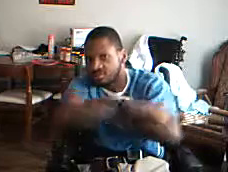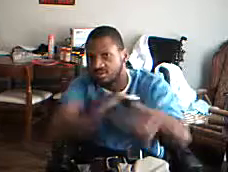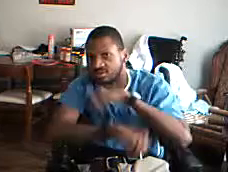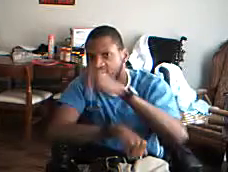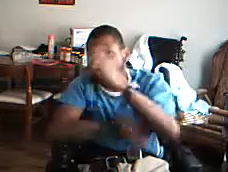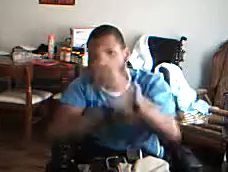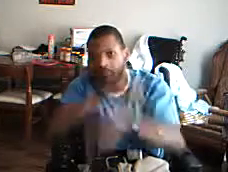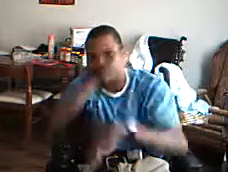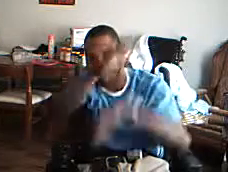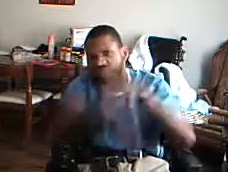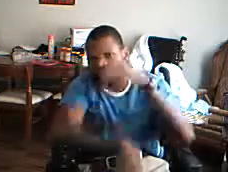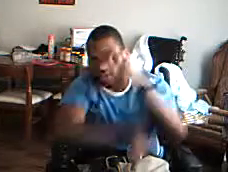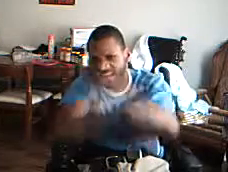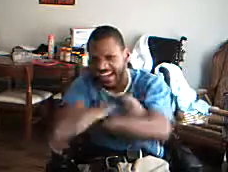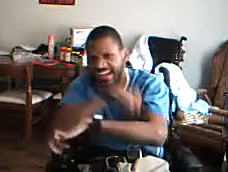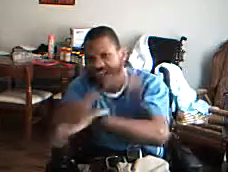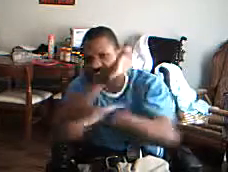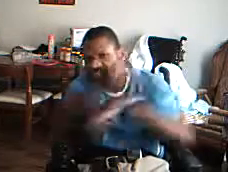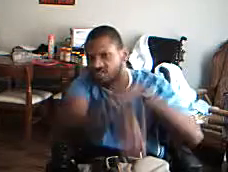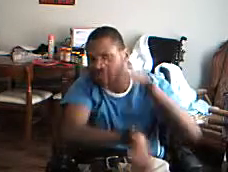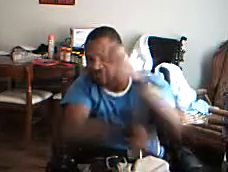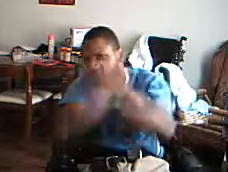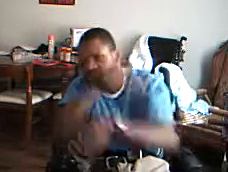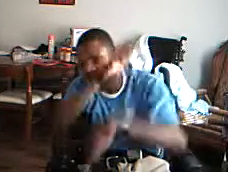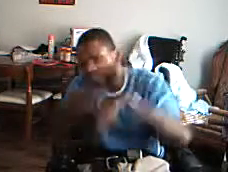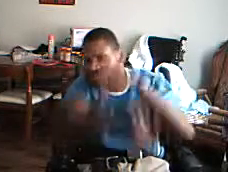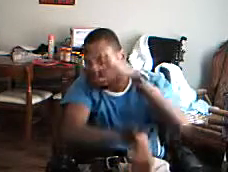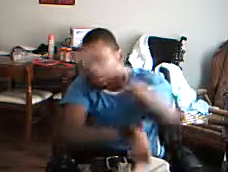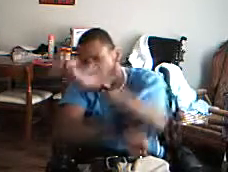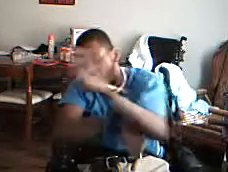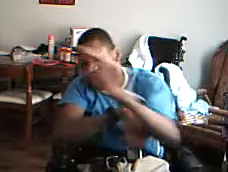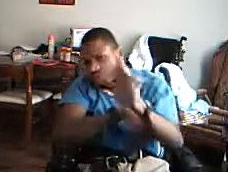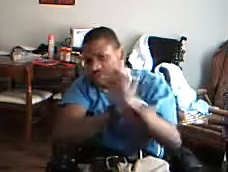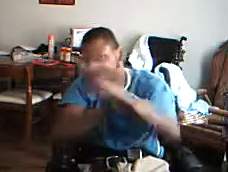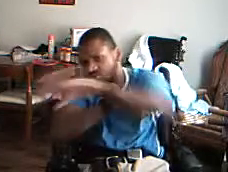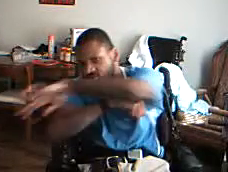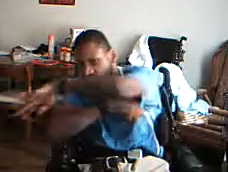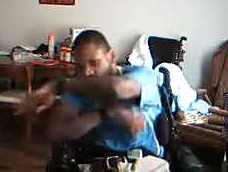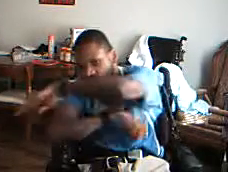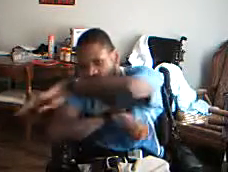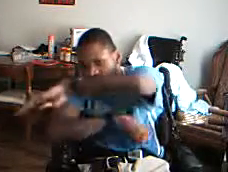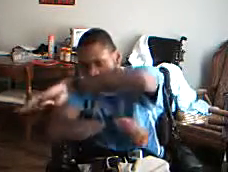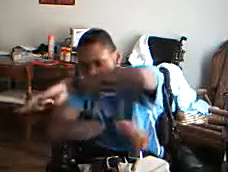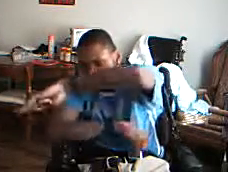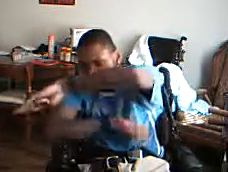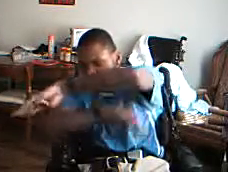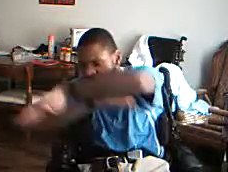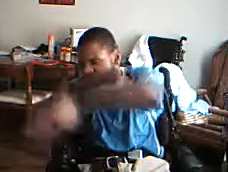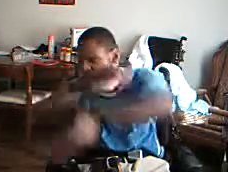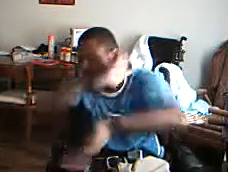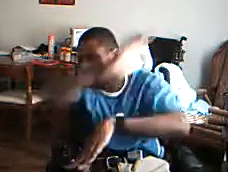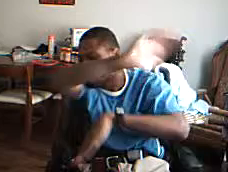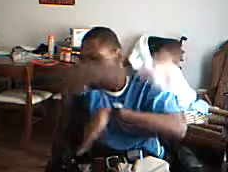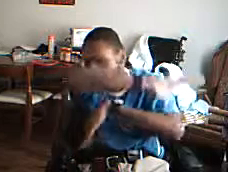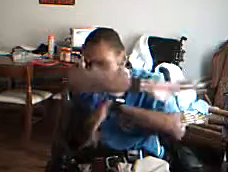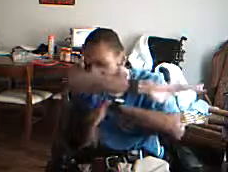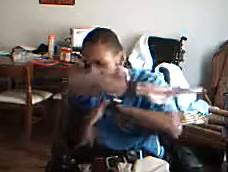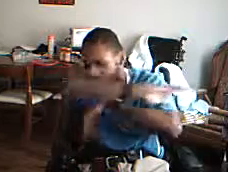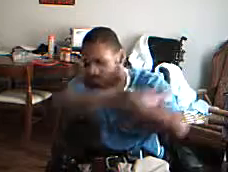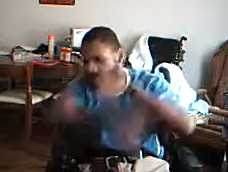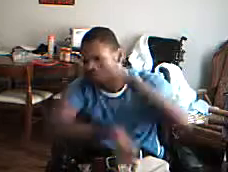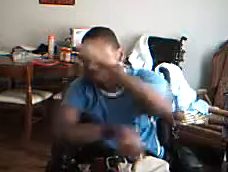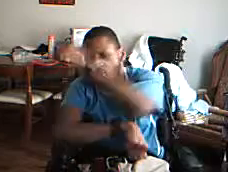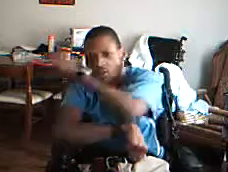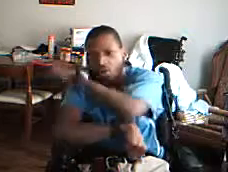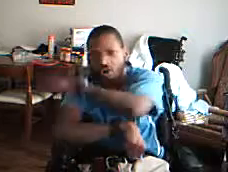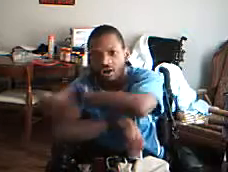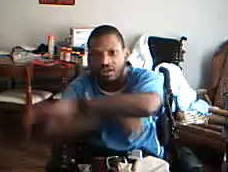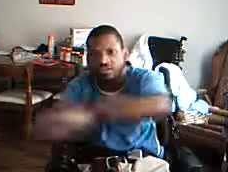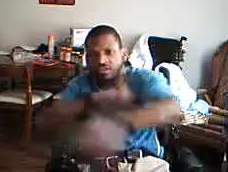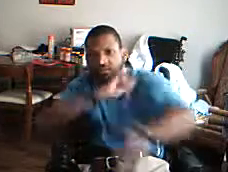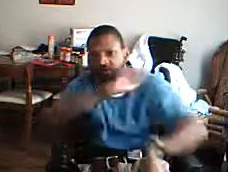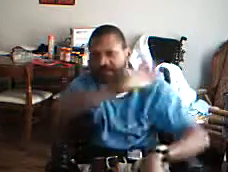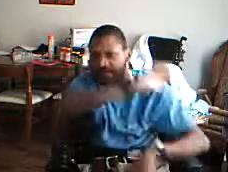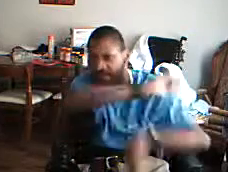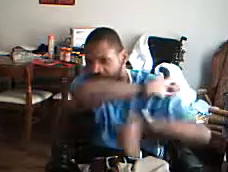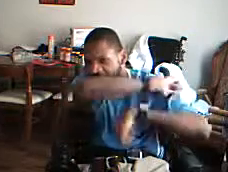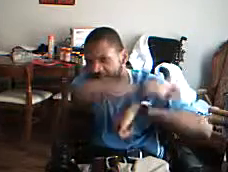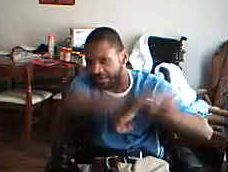Because your hands always return to the cover or the center line,